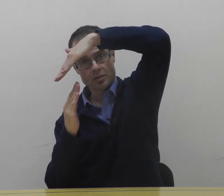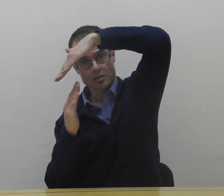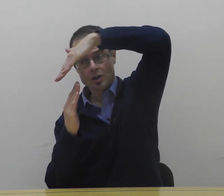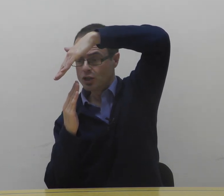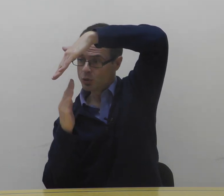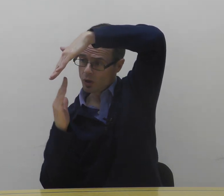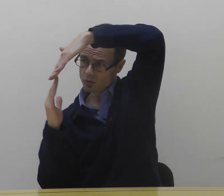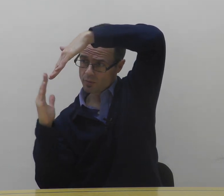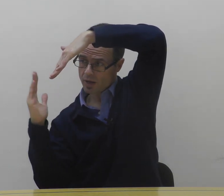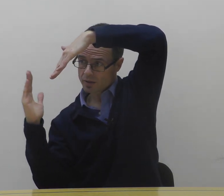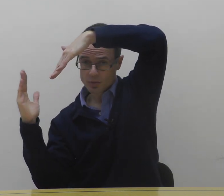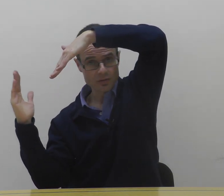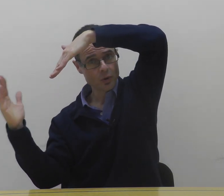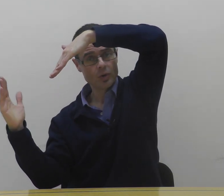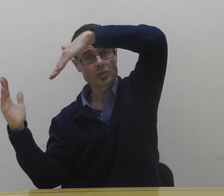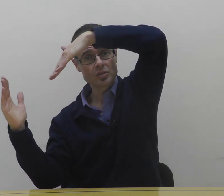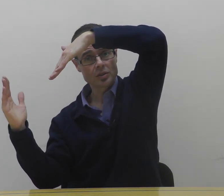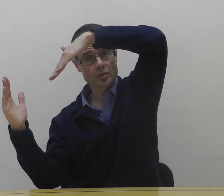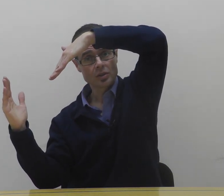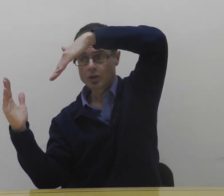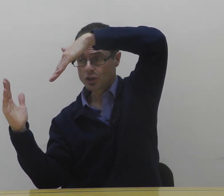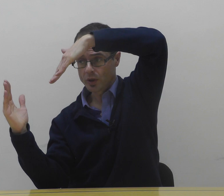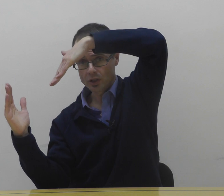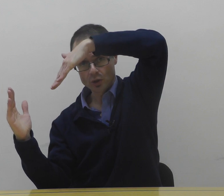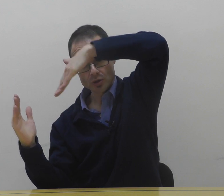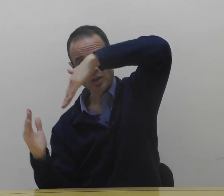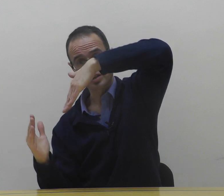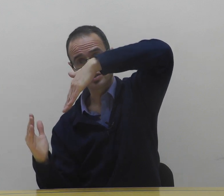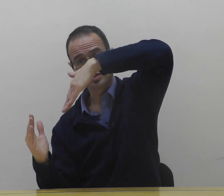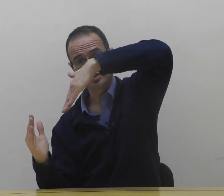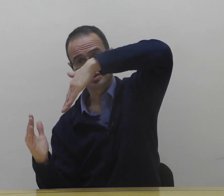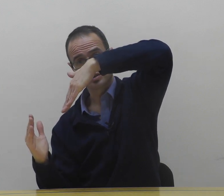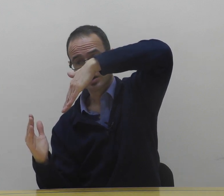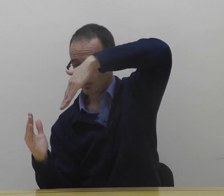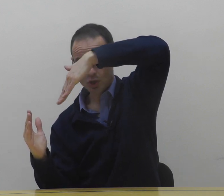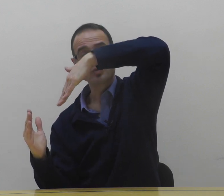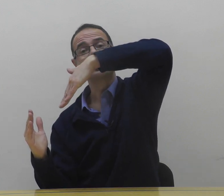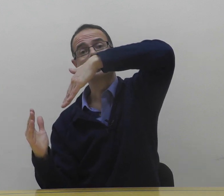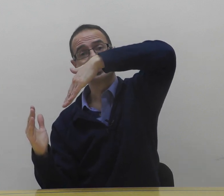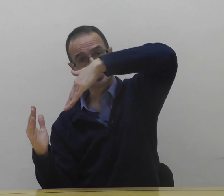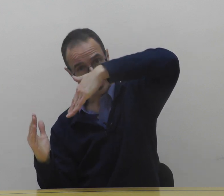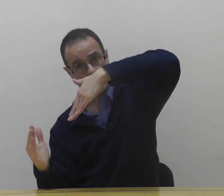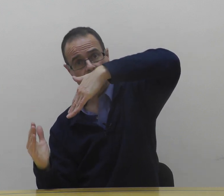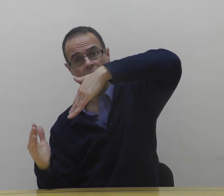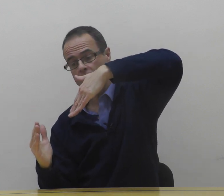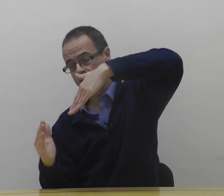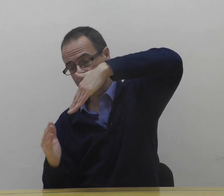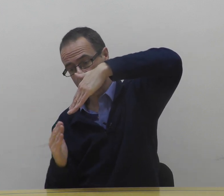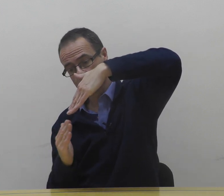You hold the mandible forwards, you're going to cause this. Because during the daytime, the individual will